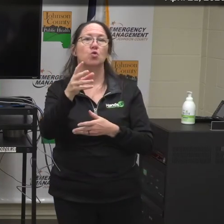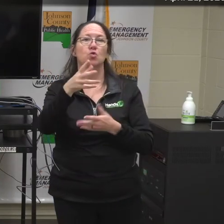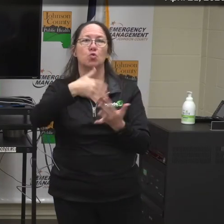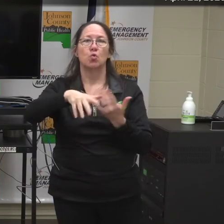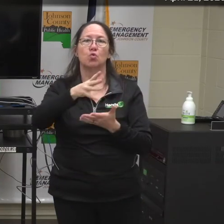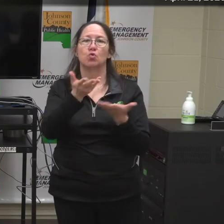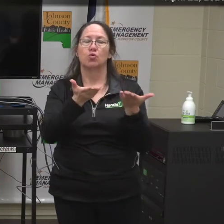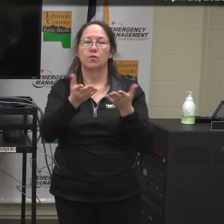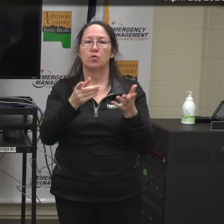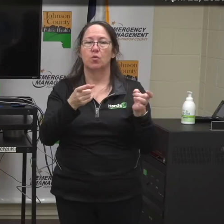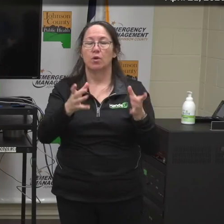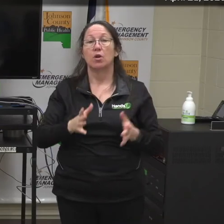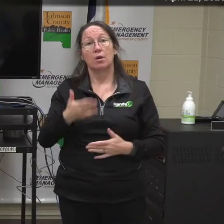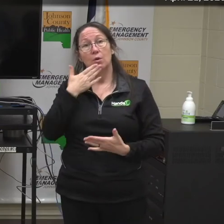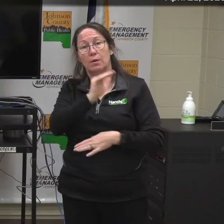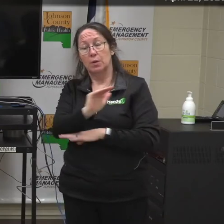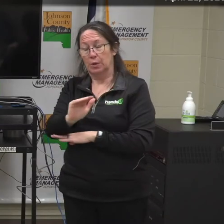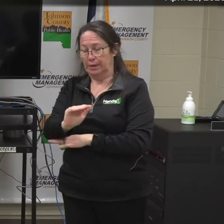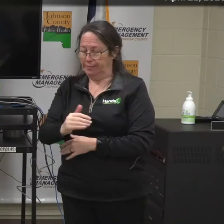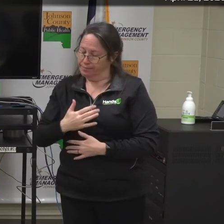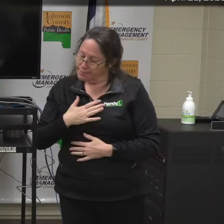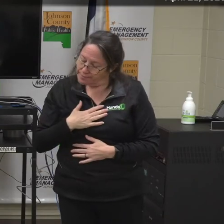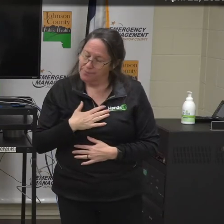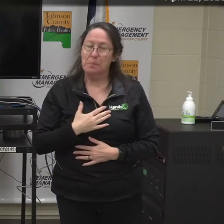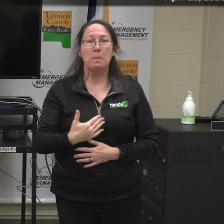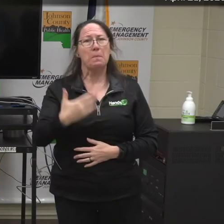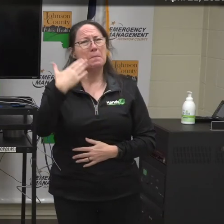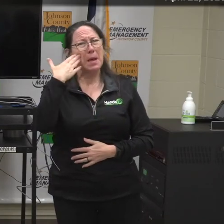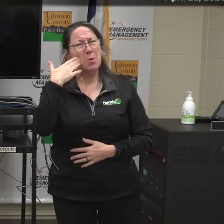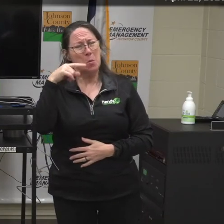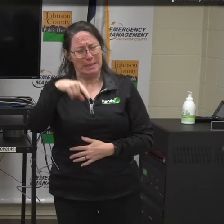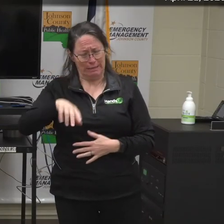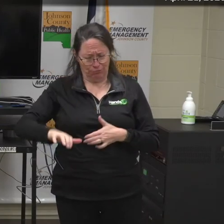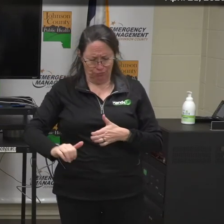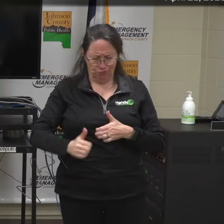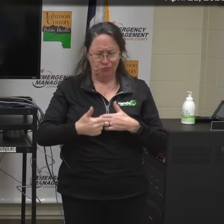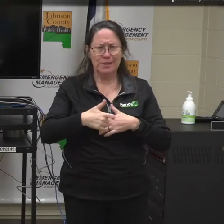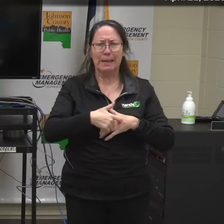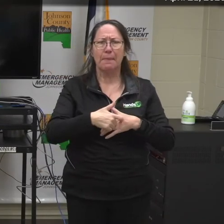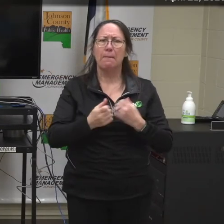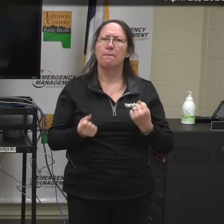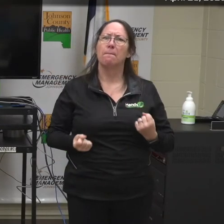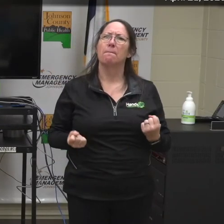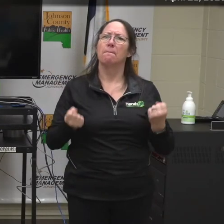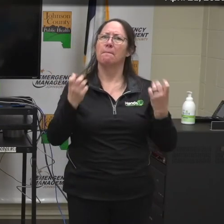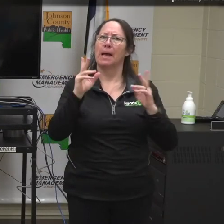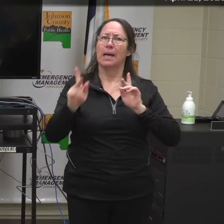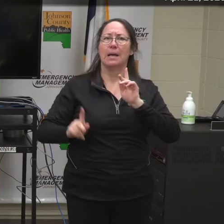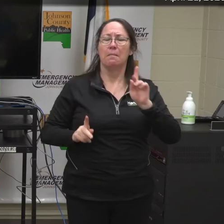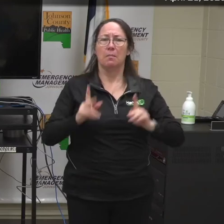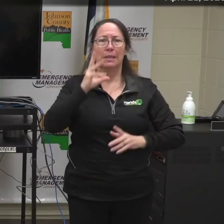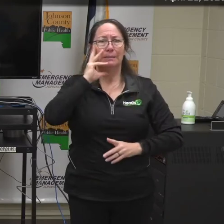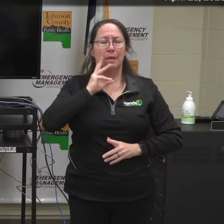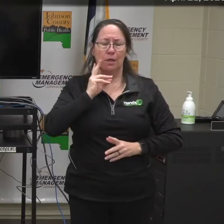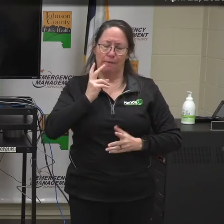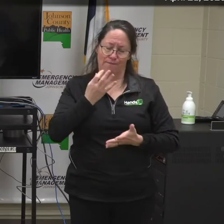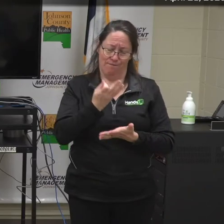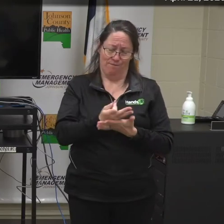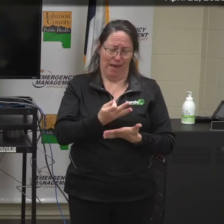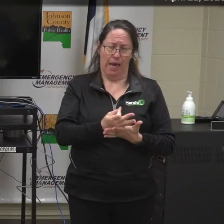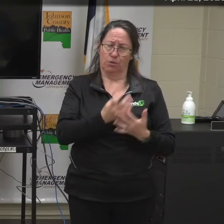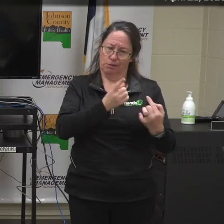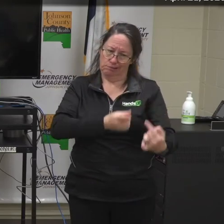Good afternoon. I know these are challenging times and many Johnson County residents are experiencing economic hardships.